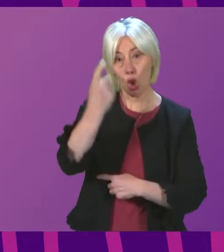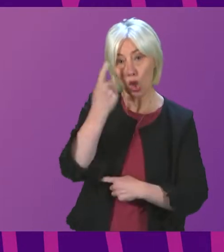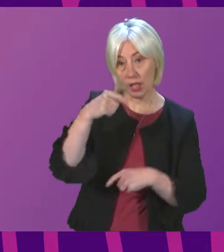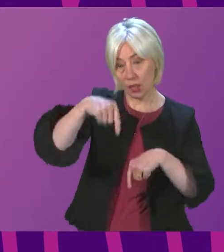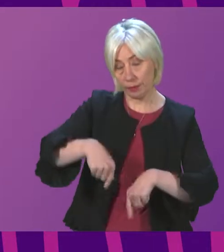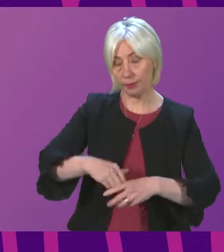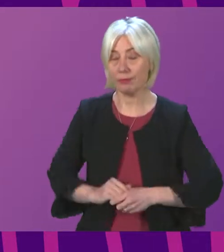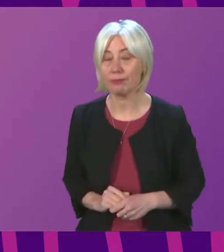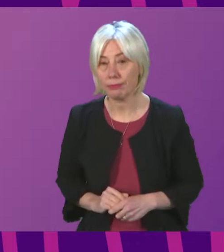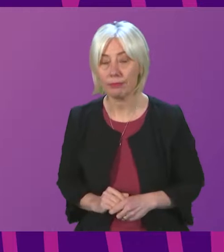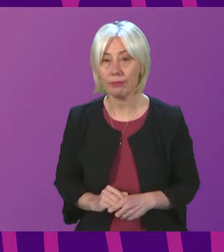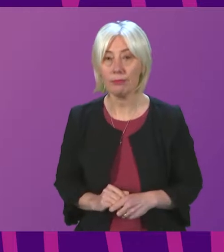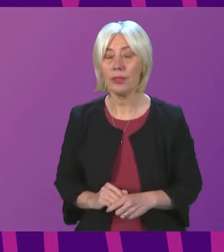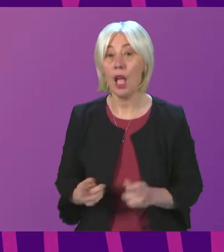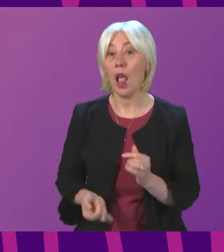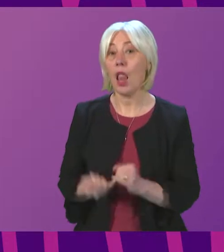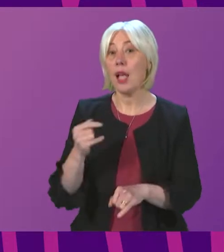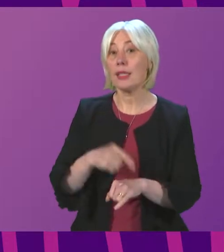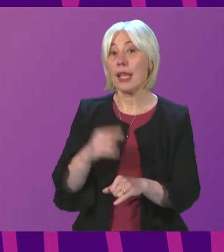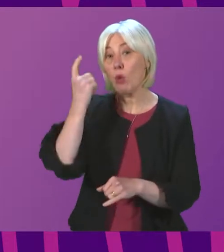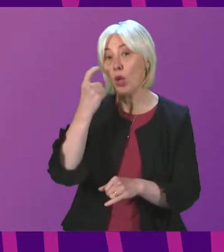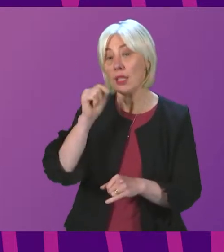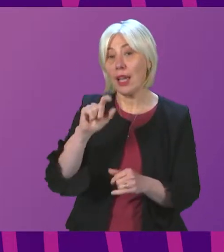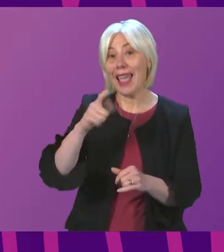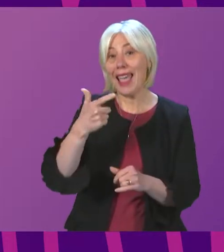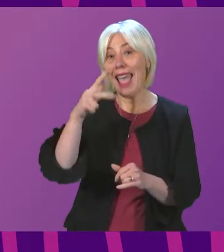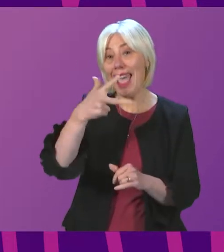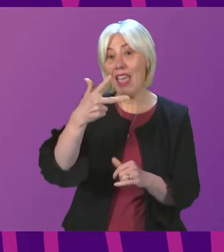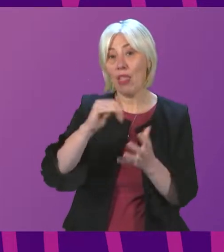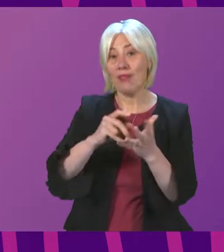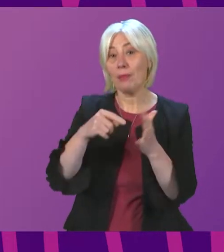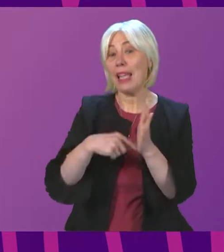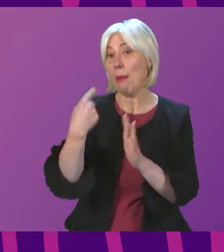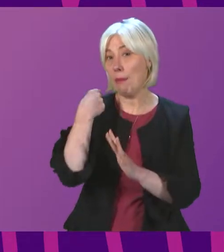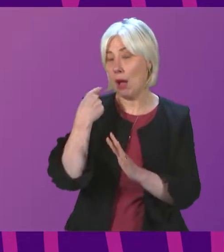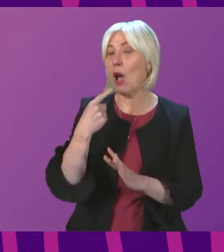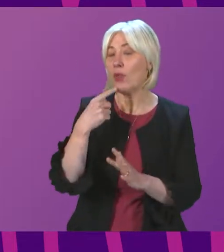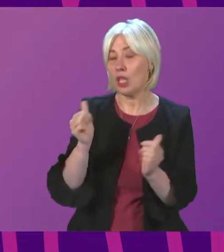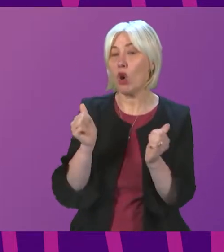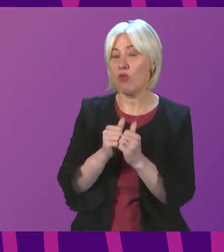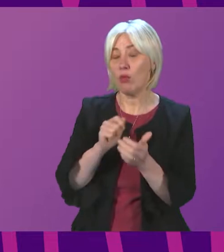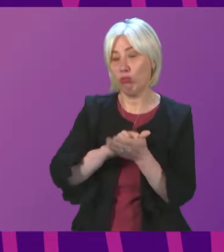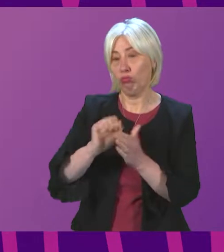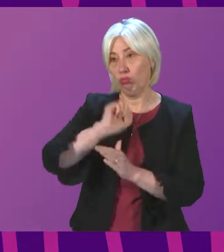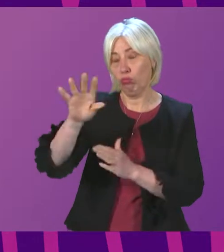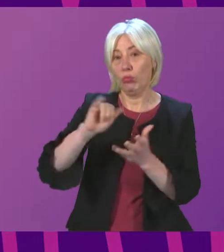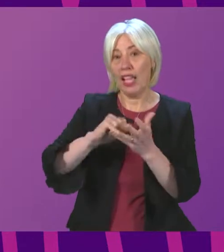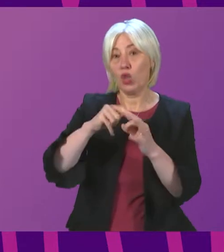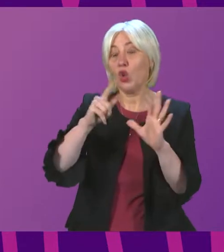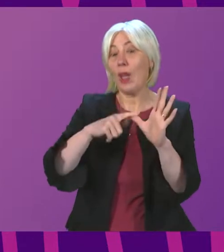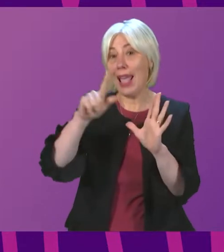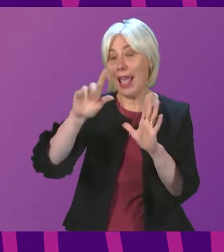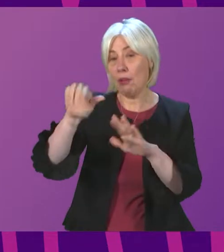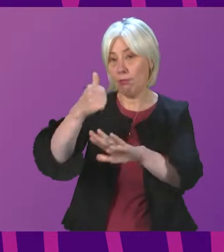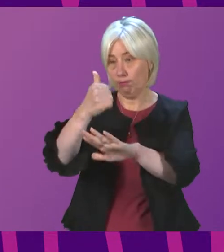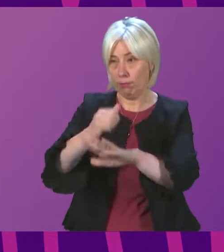we last considered this on the 8th of september and at that meeting we agreed to write to the scottish qualifications authority to establish